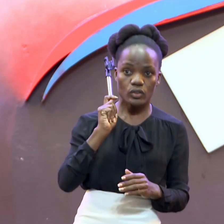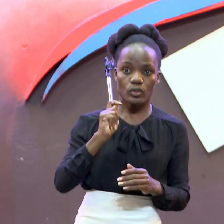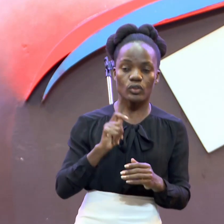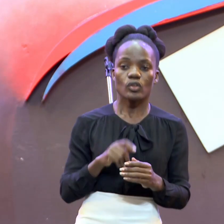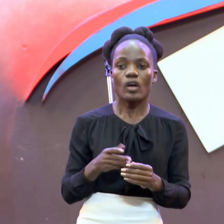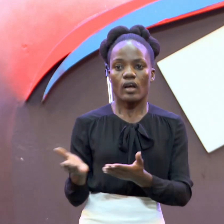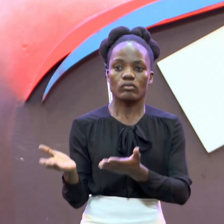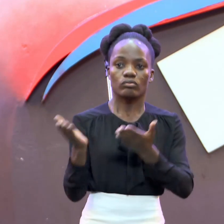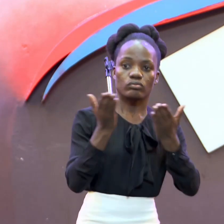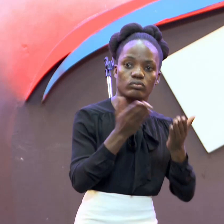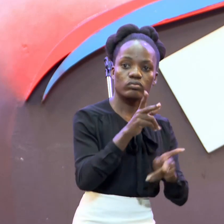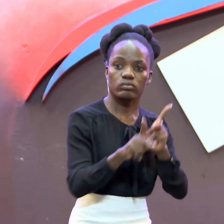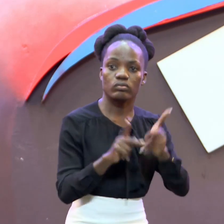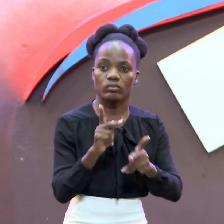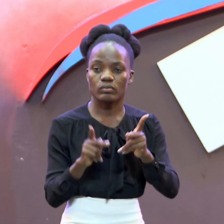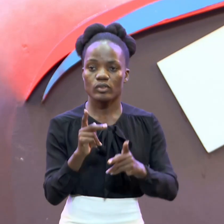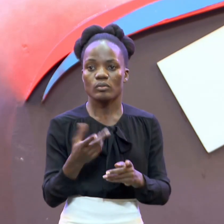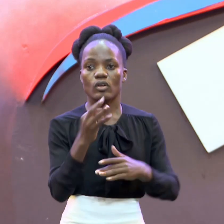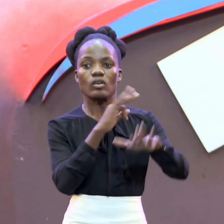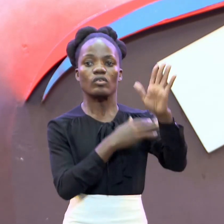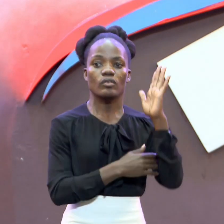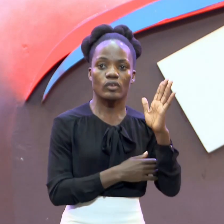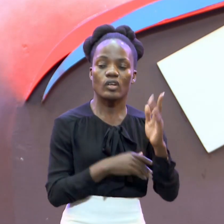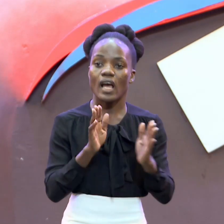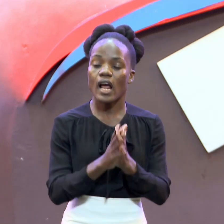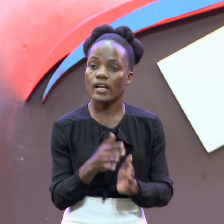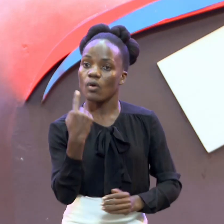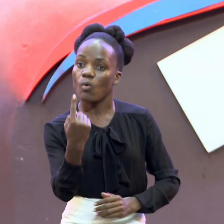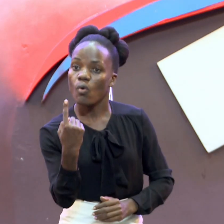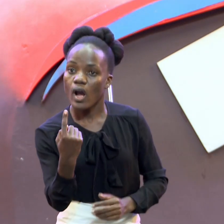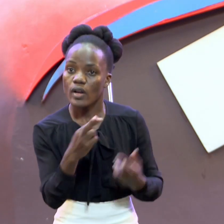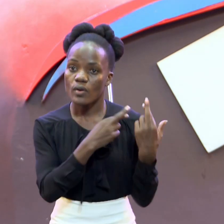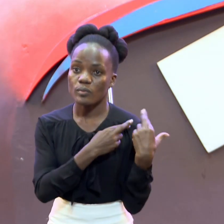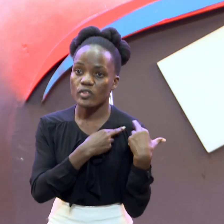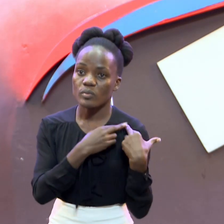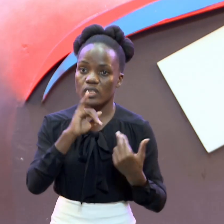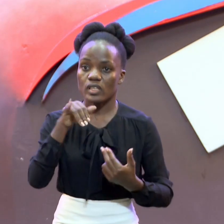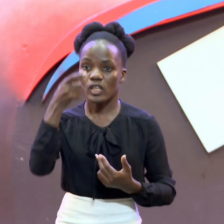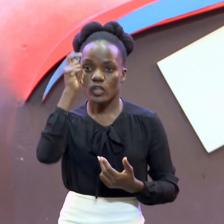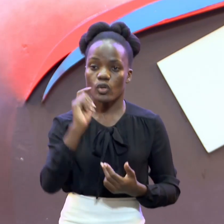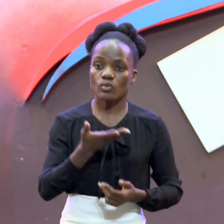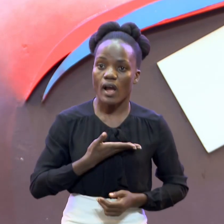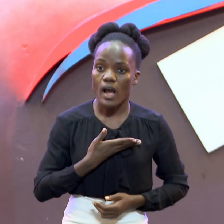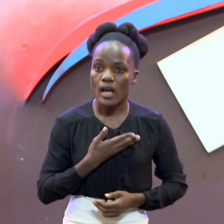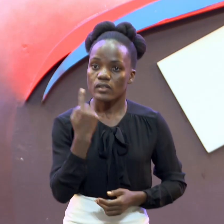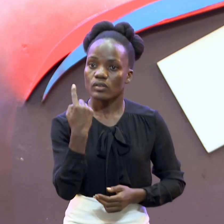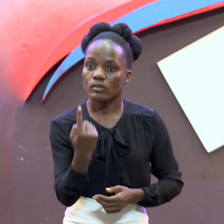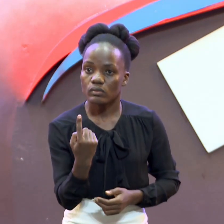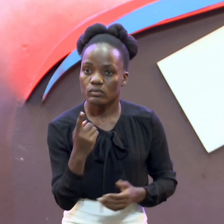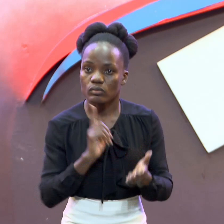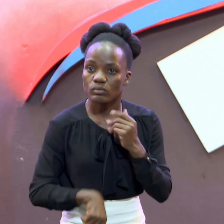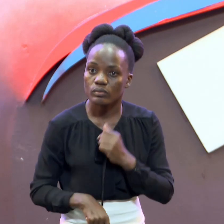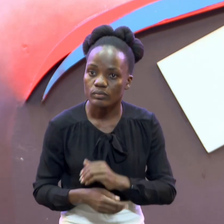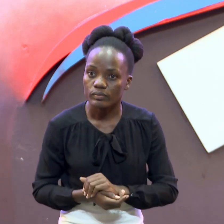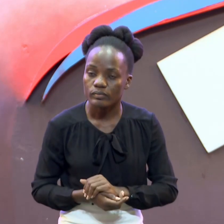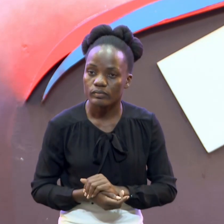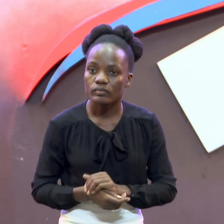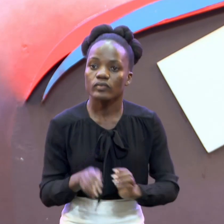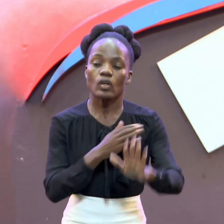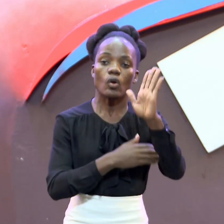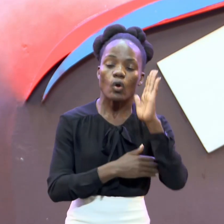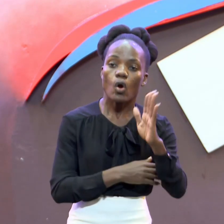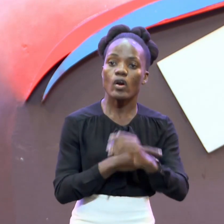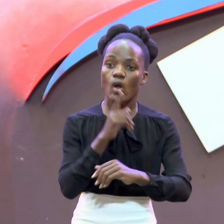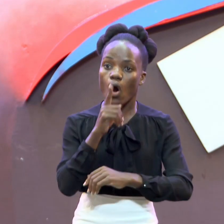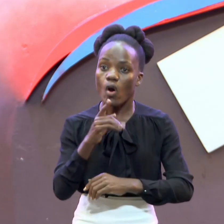That God entrusts To him One of the requirements One of the Things that God Comes across And tells Joshua To do